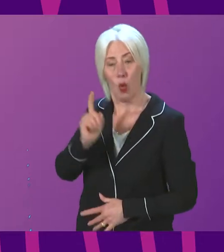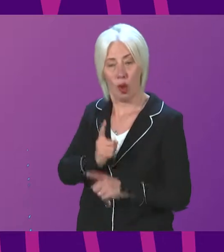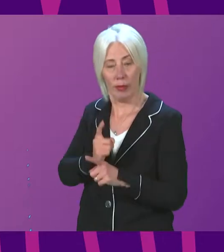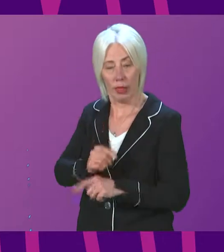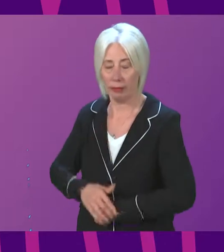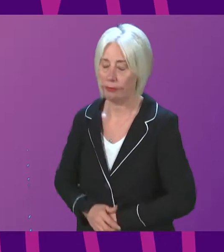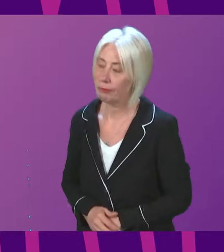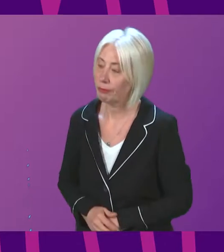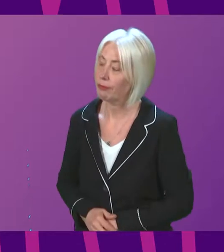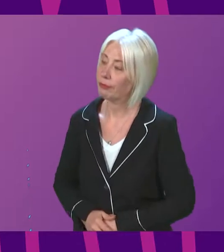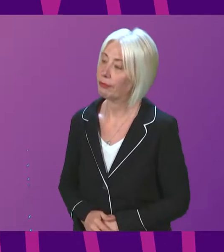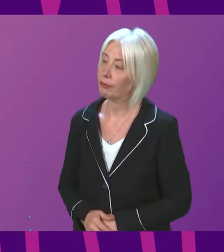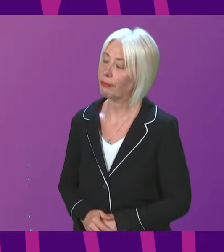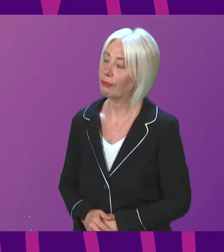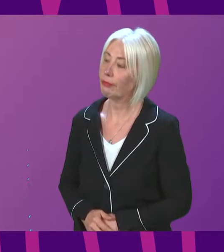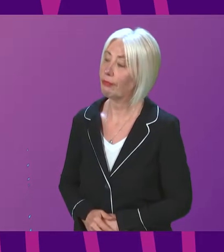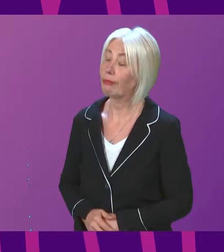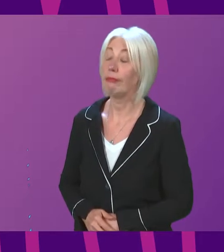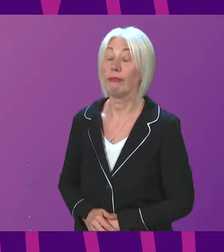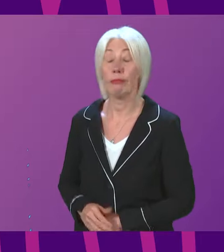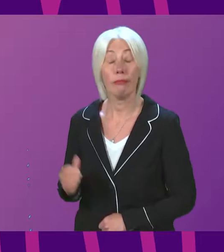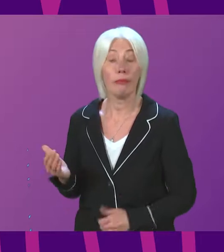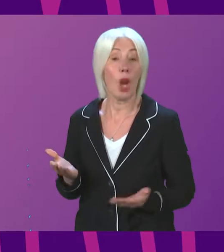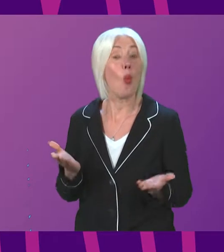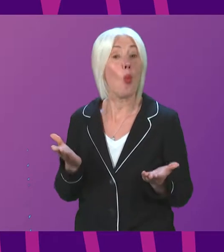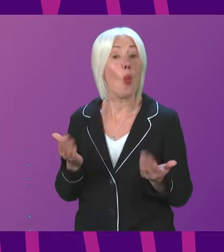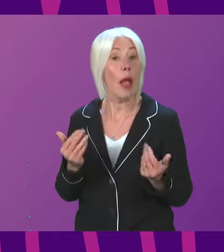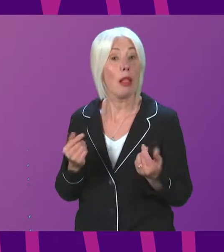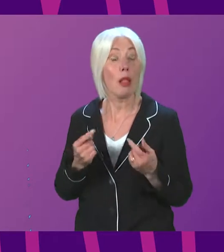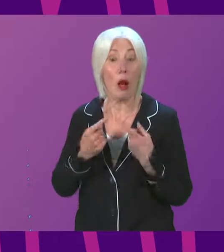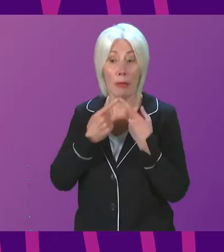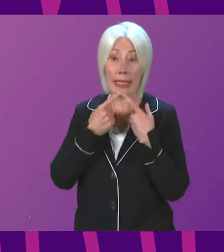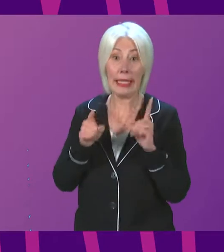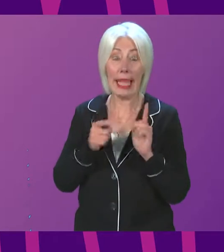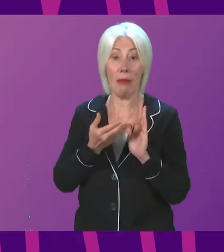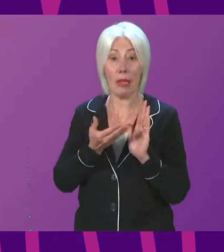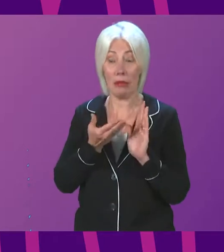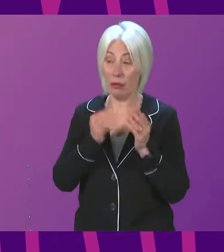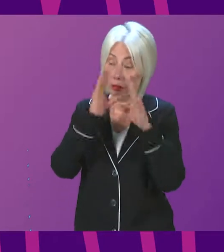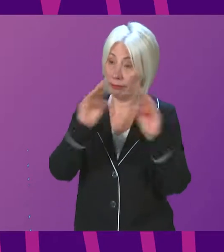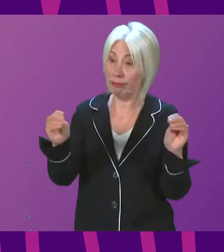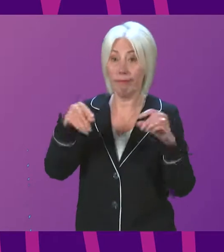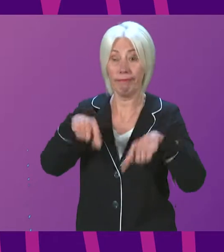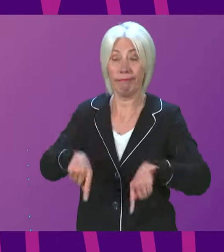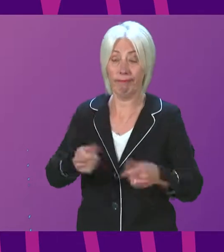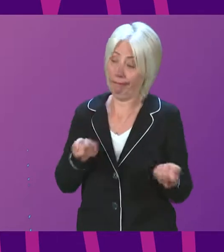Gorghani. I welcome this statement on the inquiry into the handling of the COVID-19 pandemic, and would like to thank